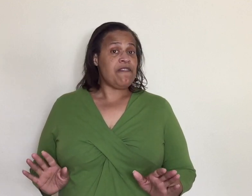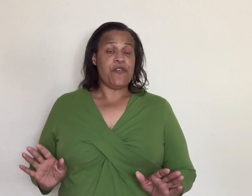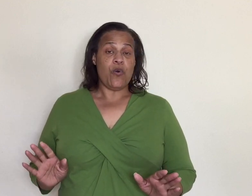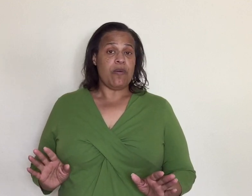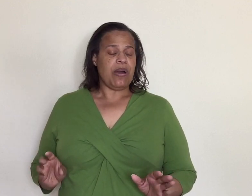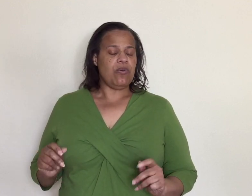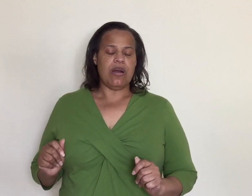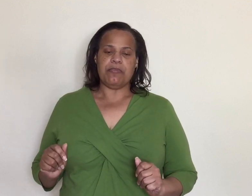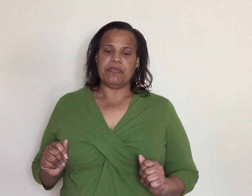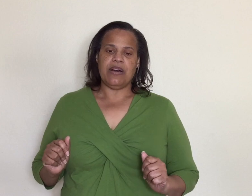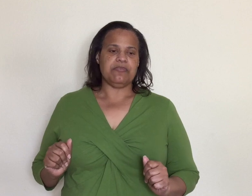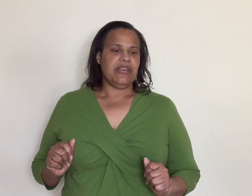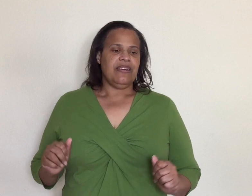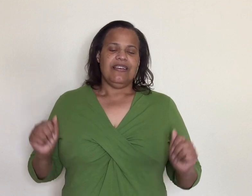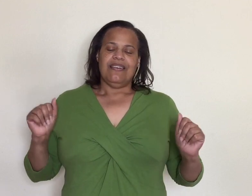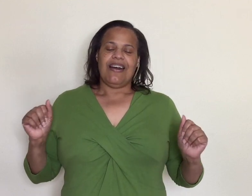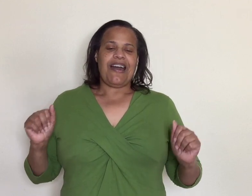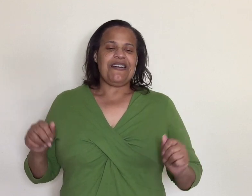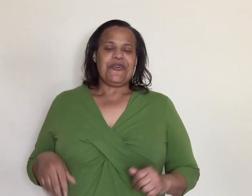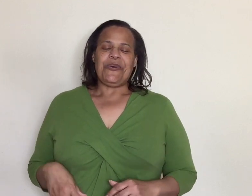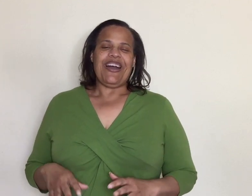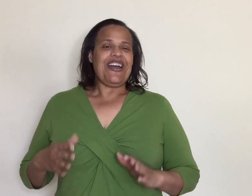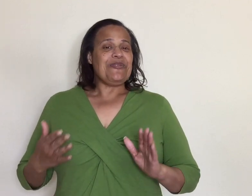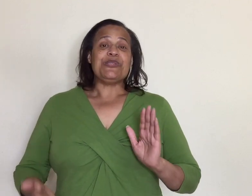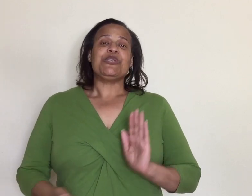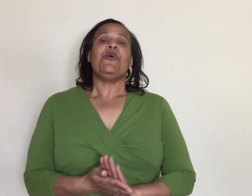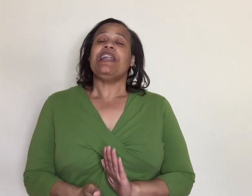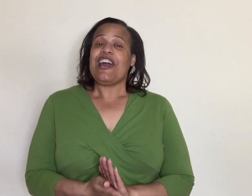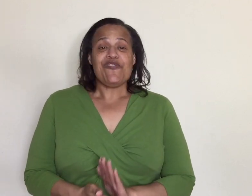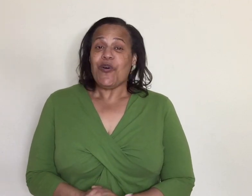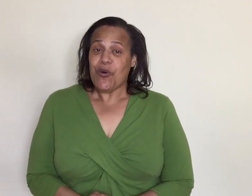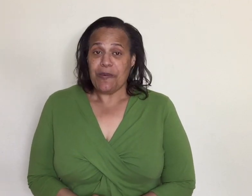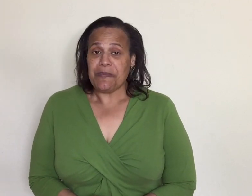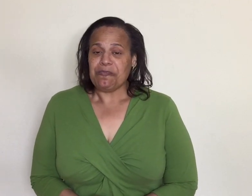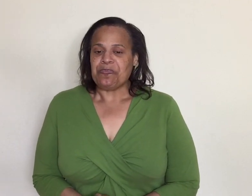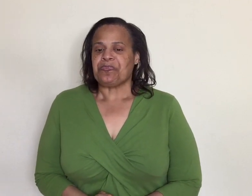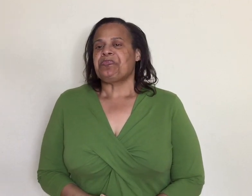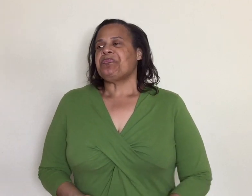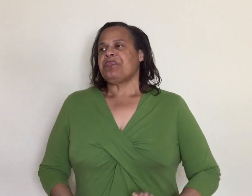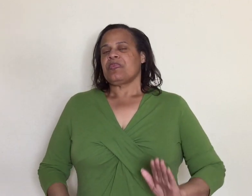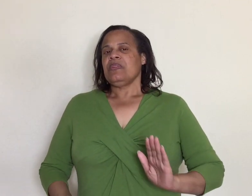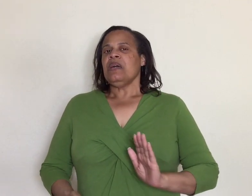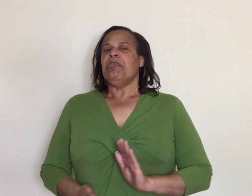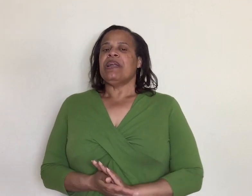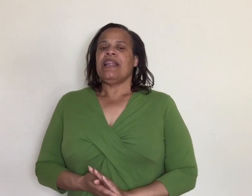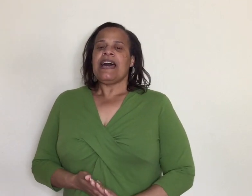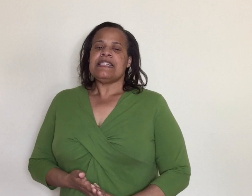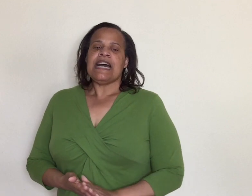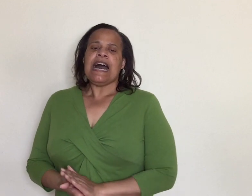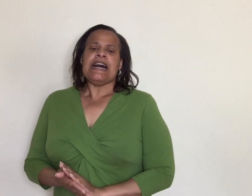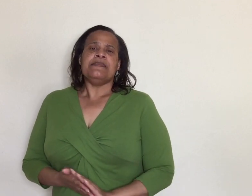for oh i'm i am so glad for but a lot of times